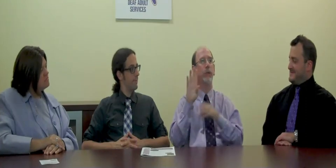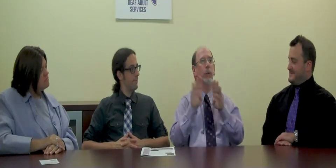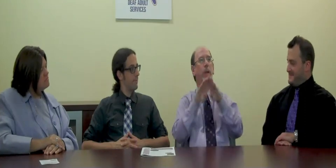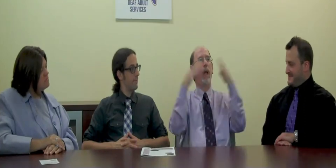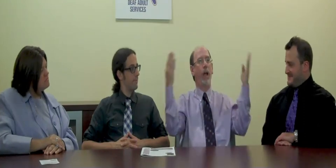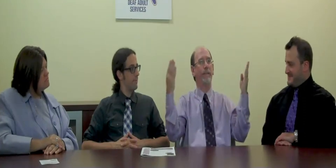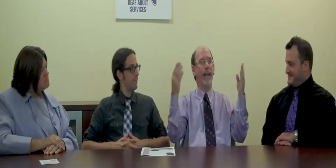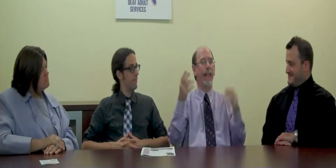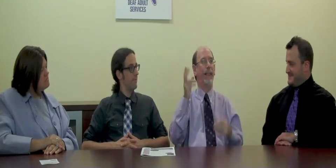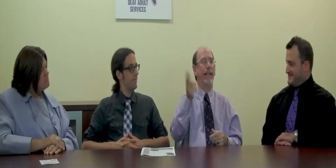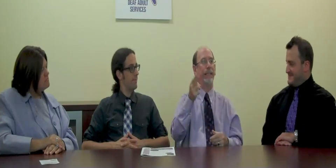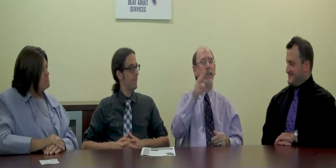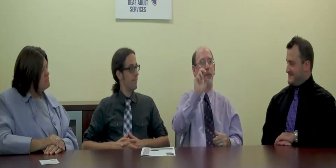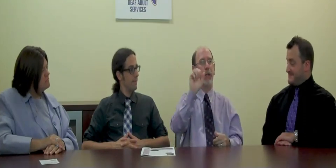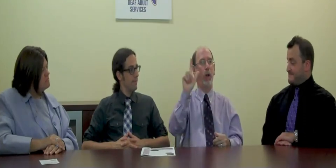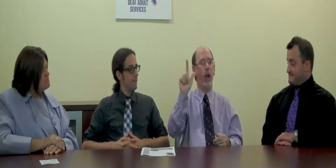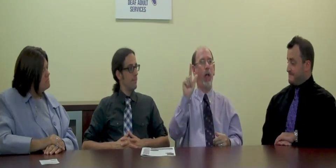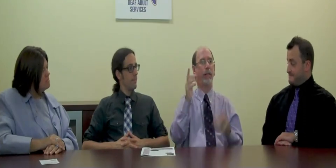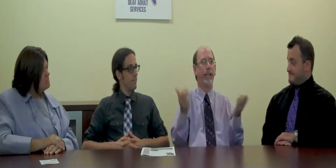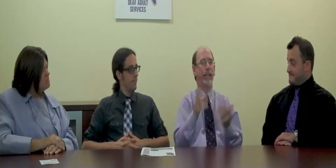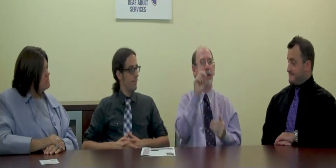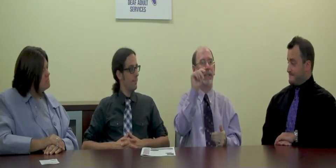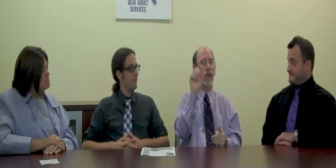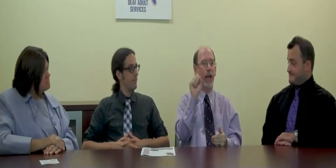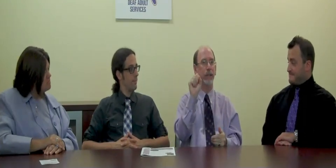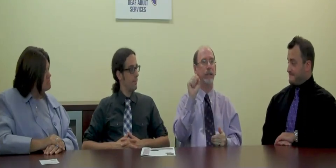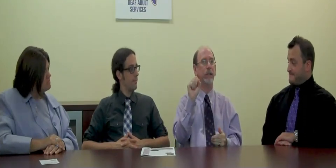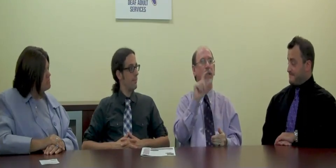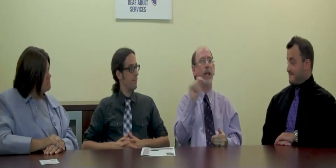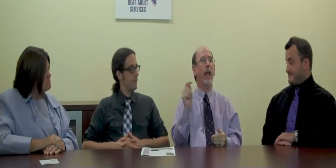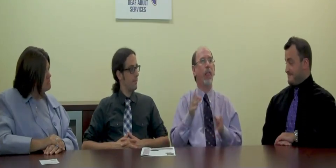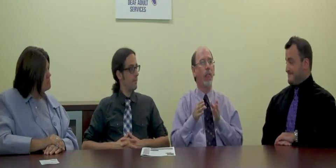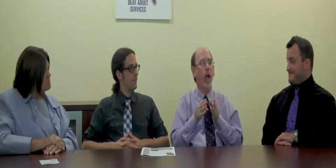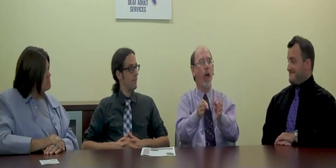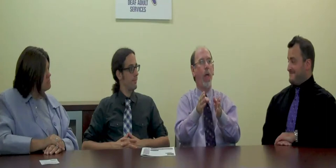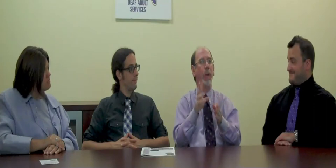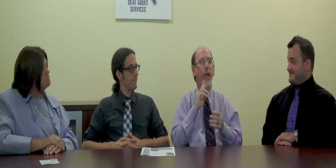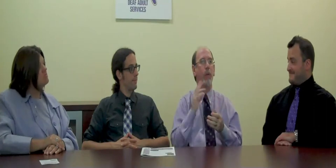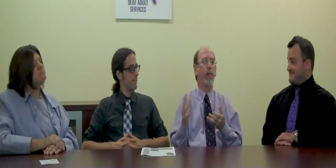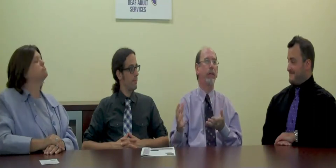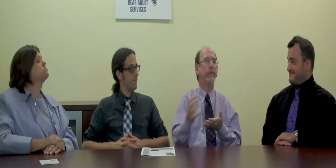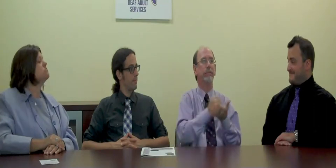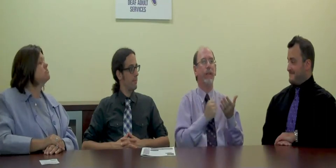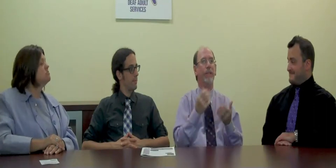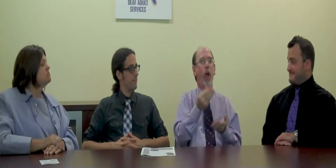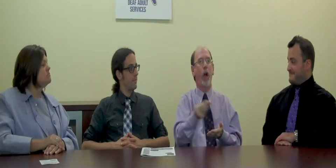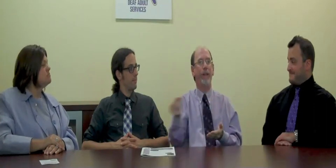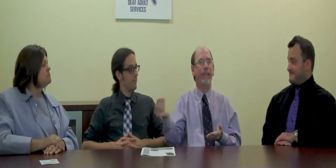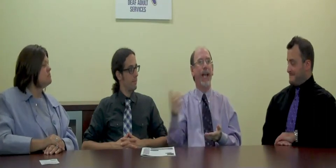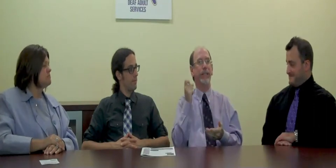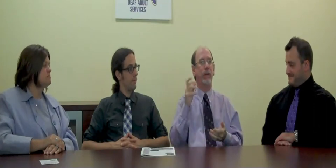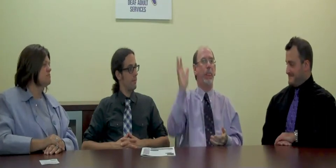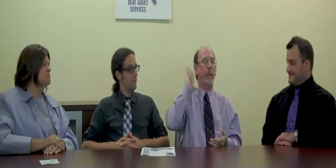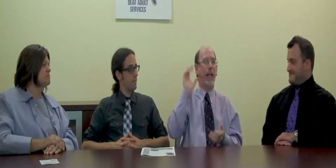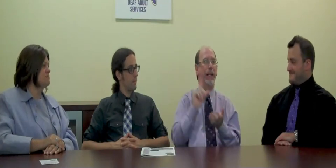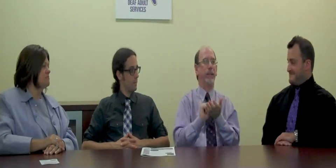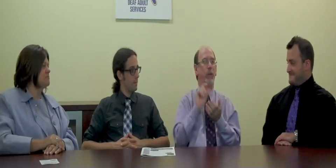This fall, DOS will be unveiling History Hall here inside the office. The hallway will consist of artifacts